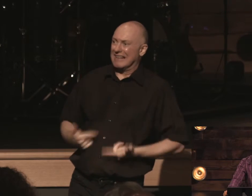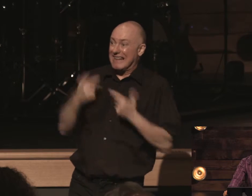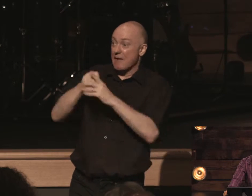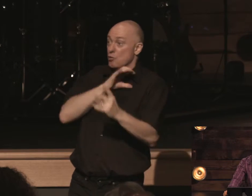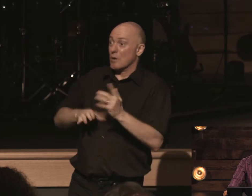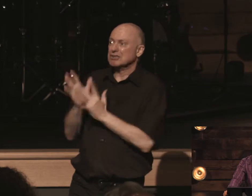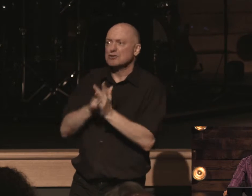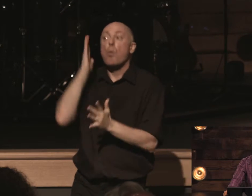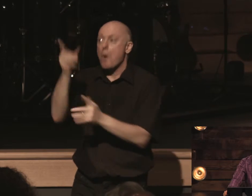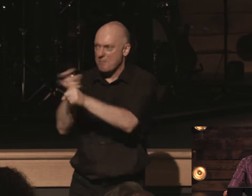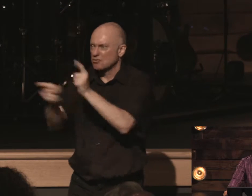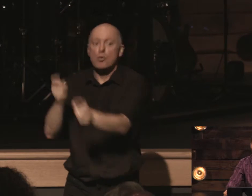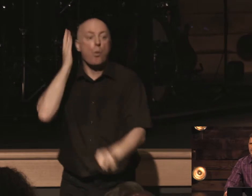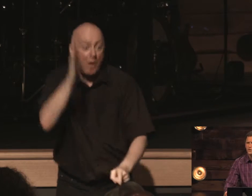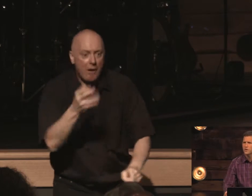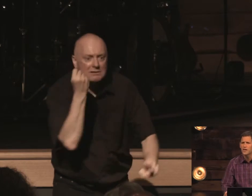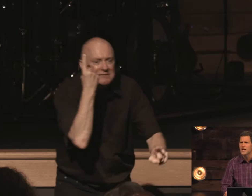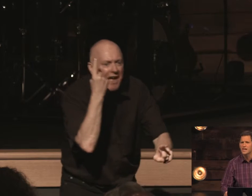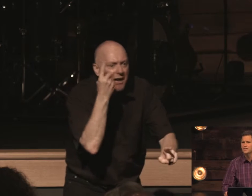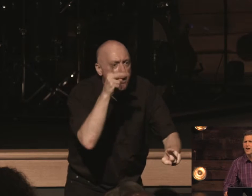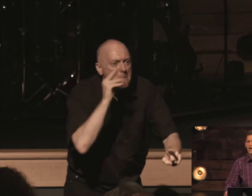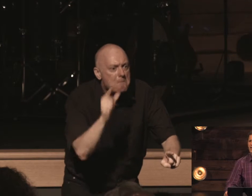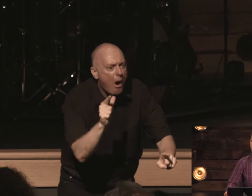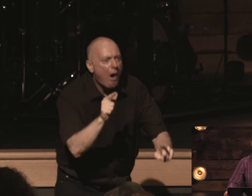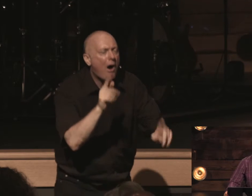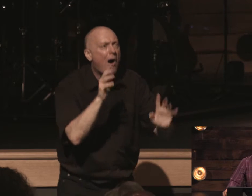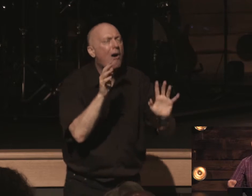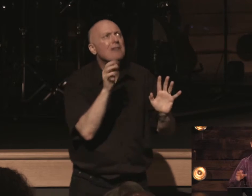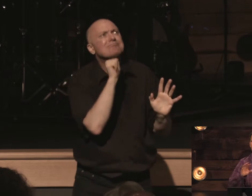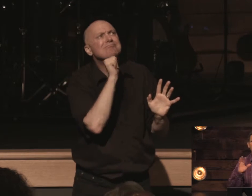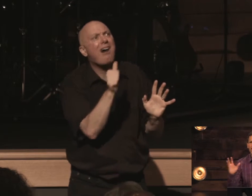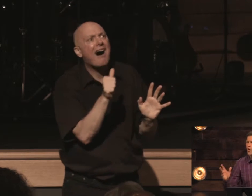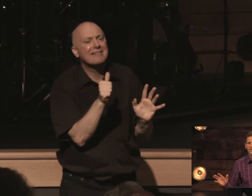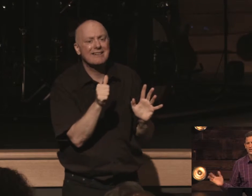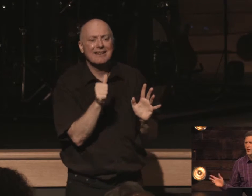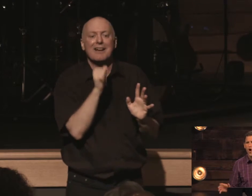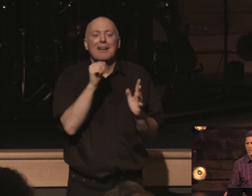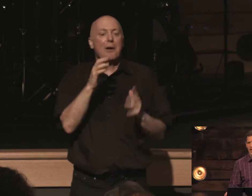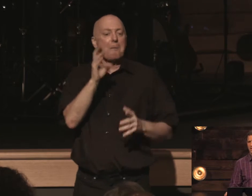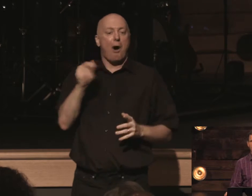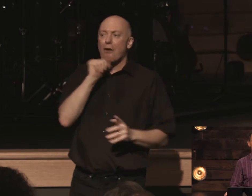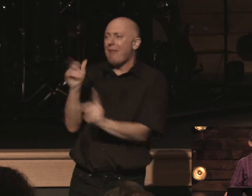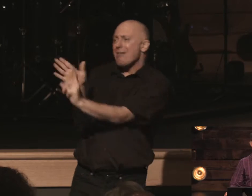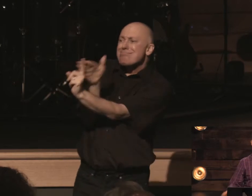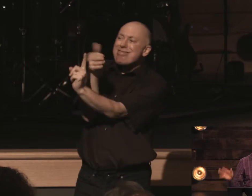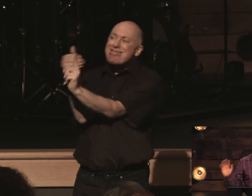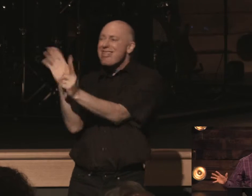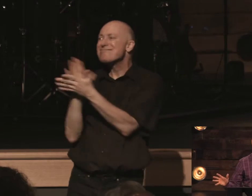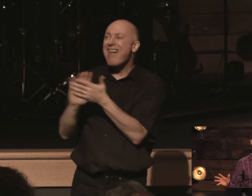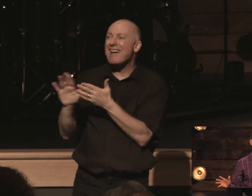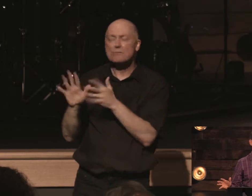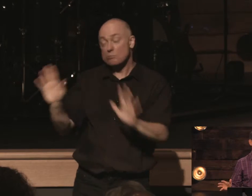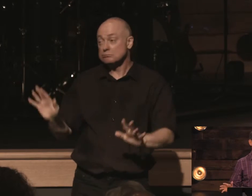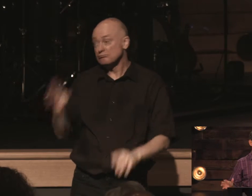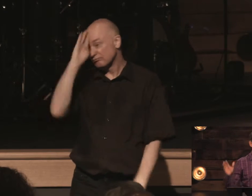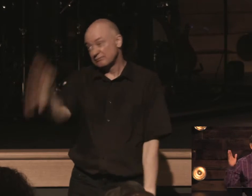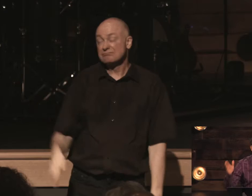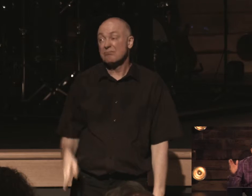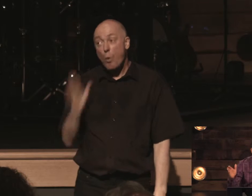jesus will be persecuted see what paul's doing he's not he's not um sugarcoating this at all man timothy it's gonna be tough but as